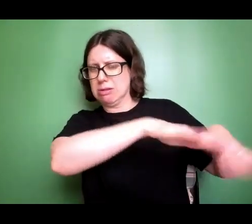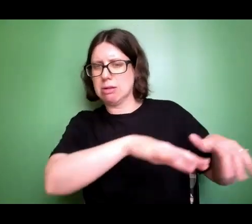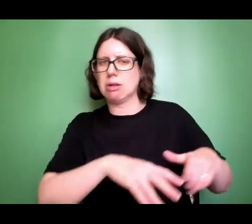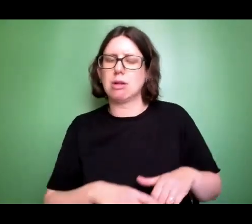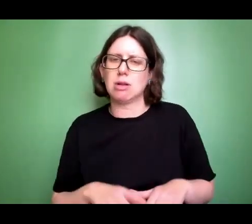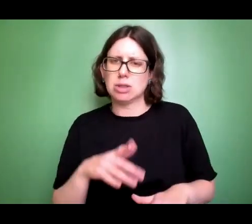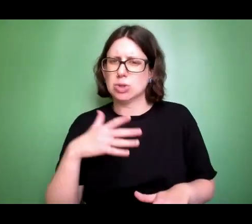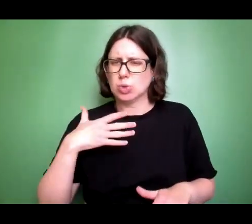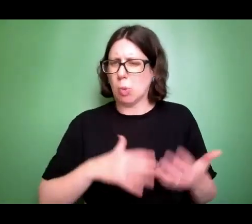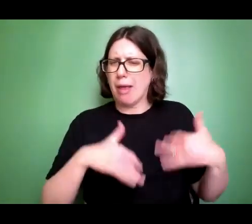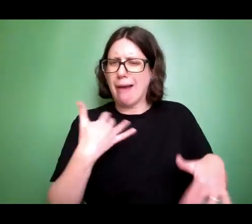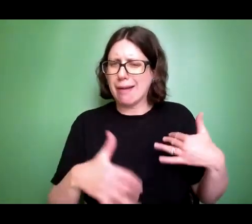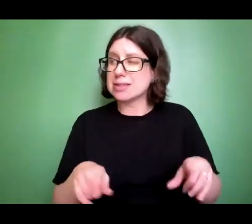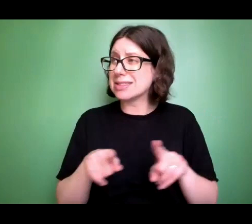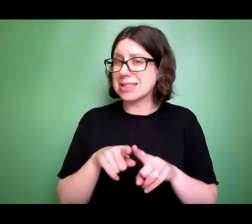many years.